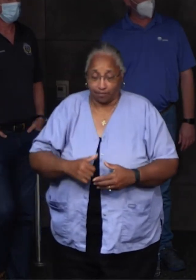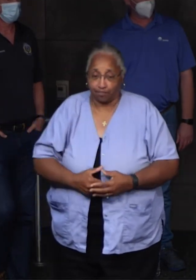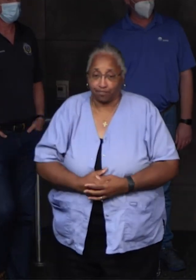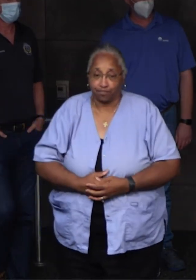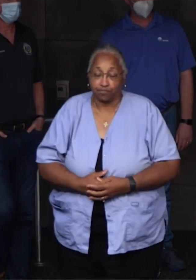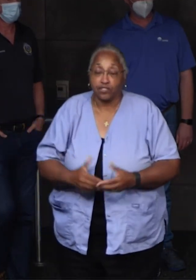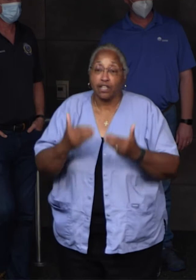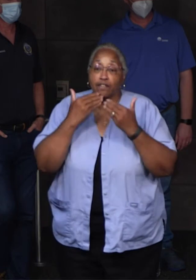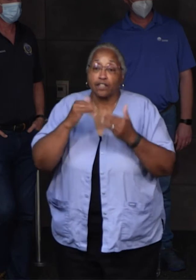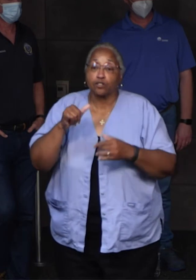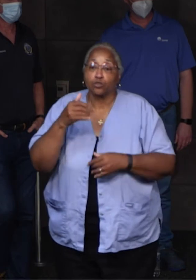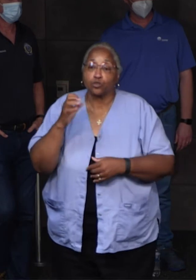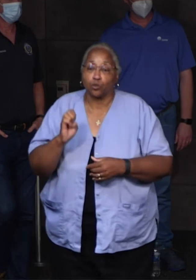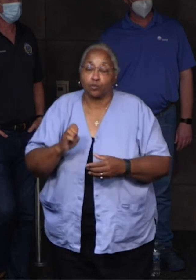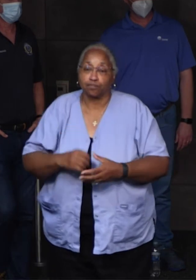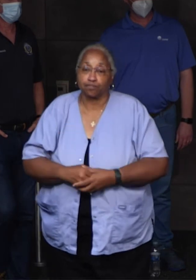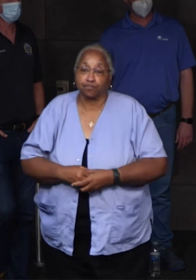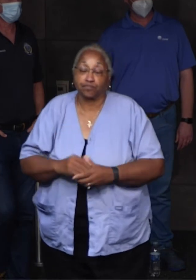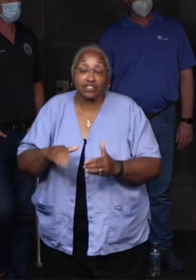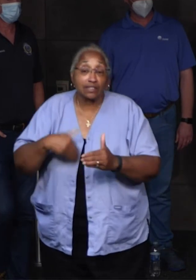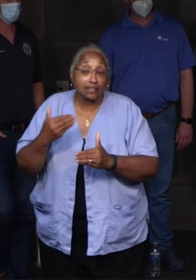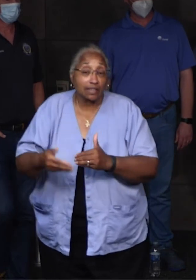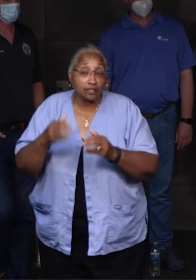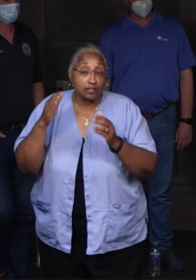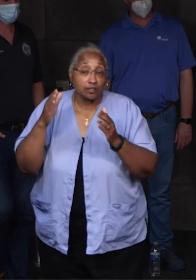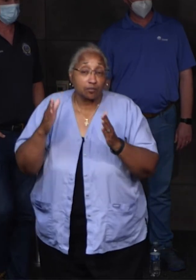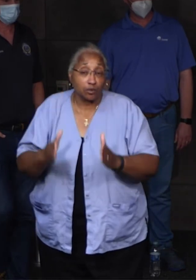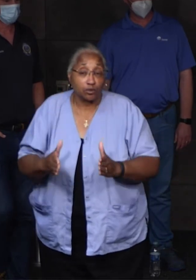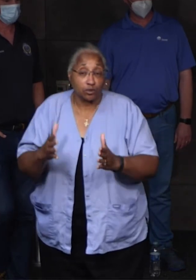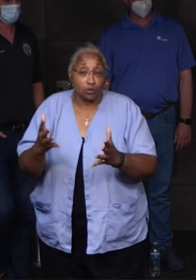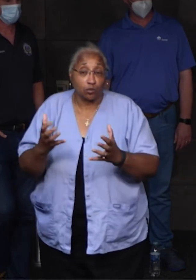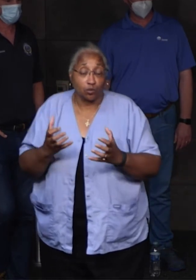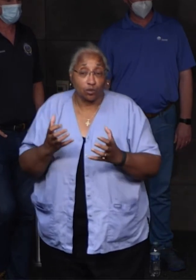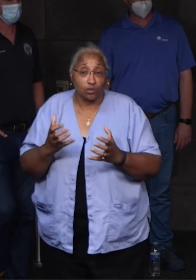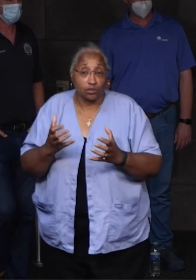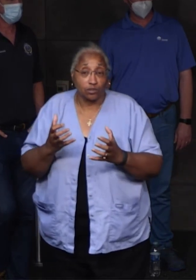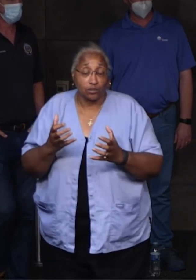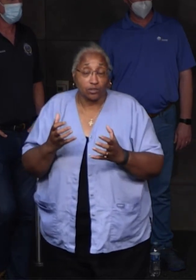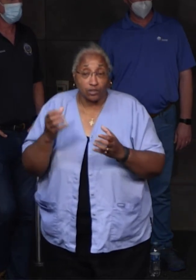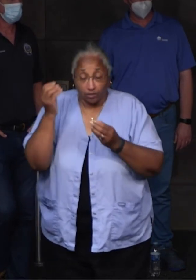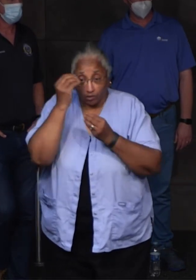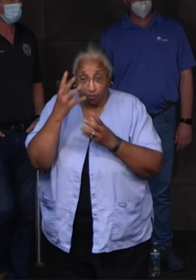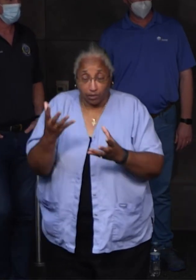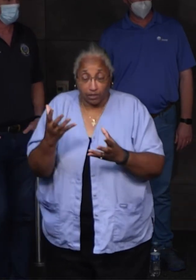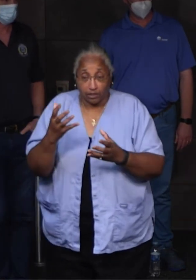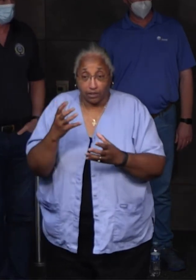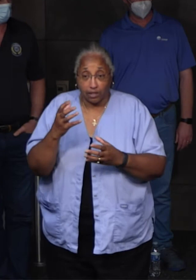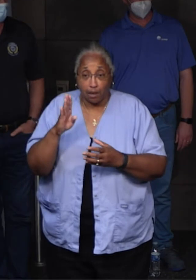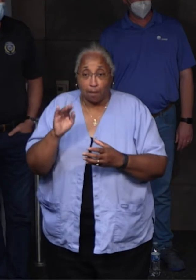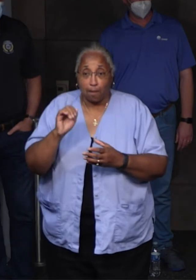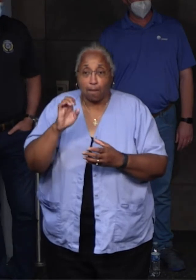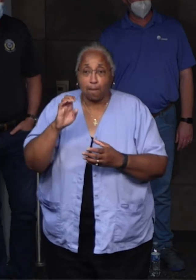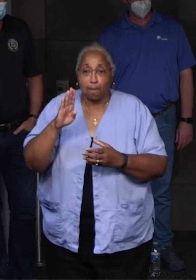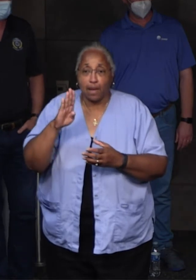Thank you. Joe. The next person I want you to get updates from is Sarah Babcock, our Chief Administrative Assistant.